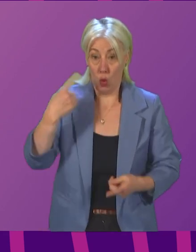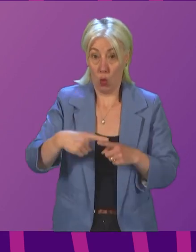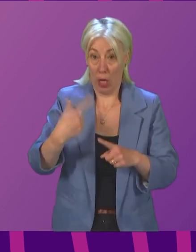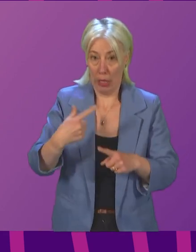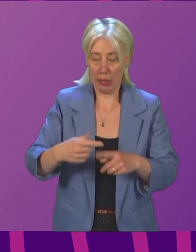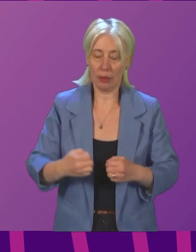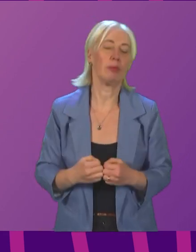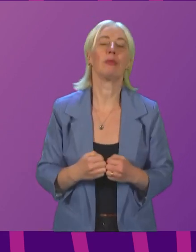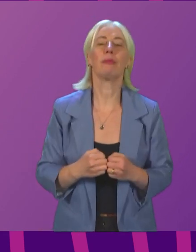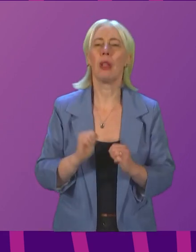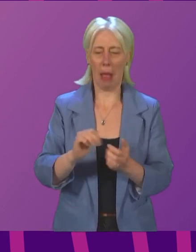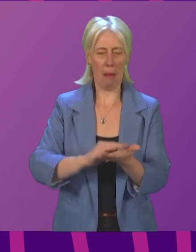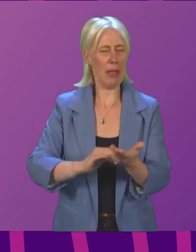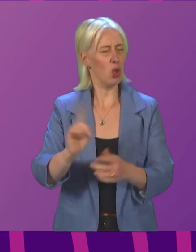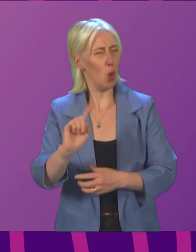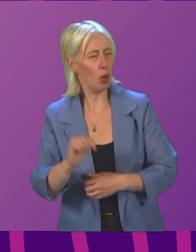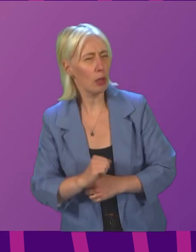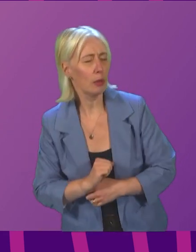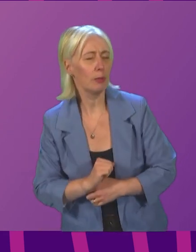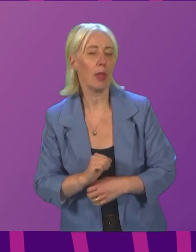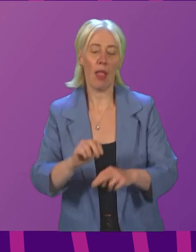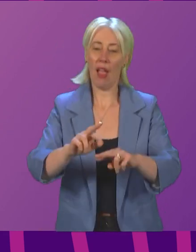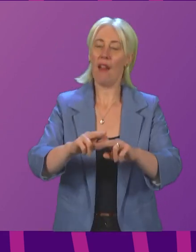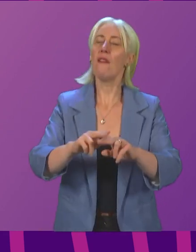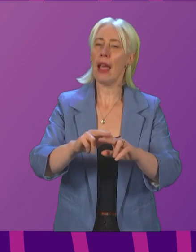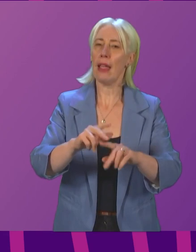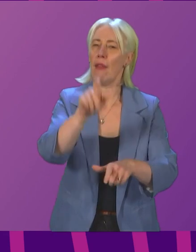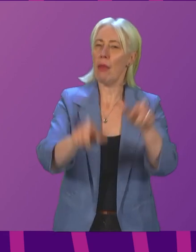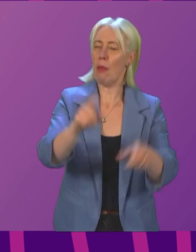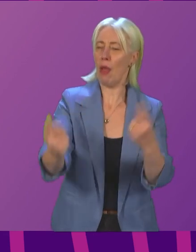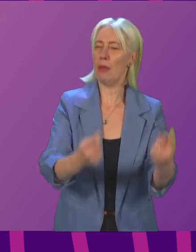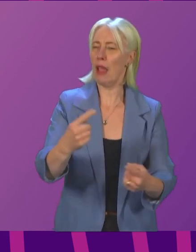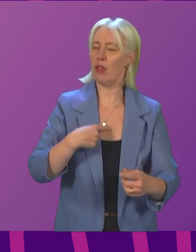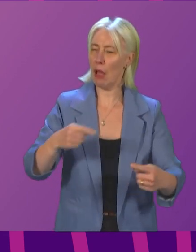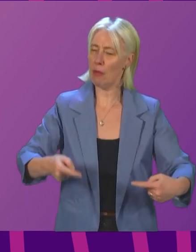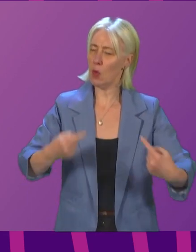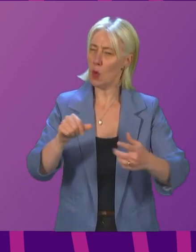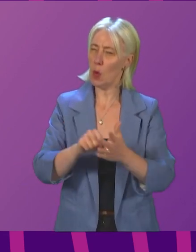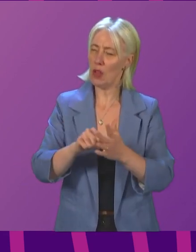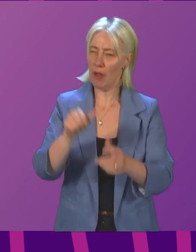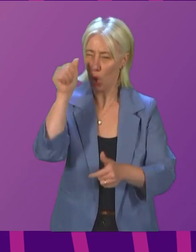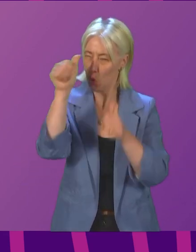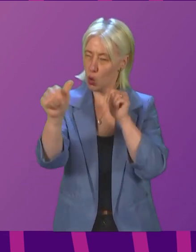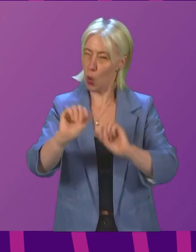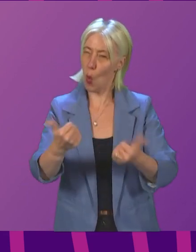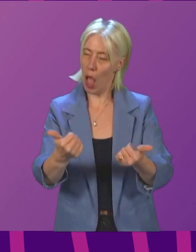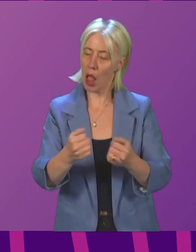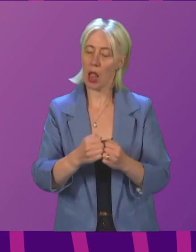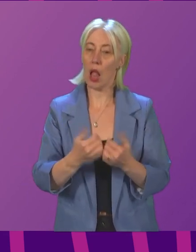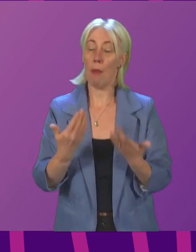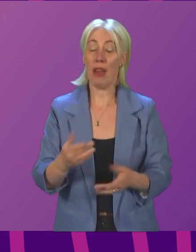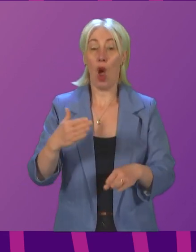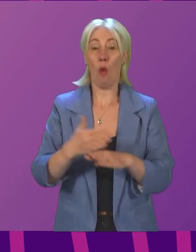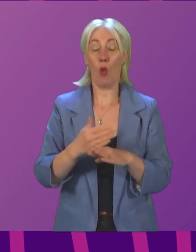I learned it meant five people could be challenging to get to know. As a clergyman working for 16 years in